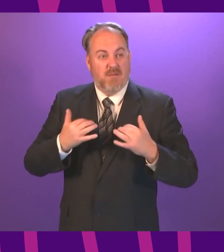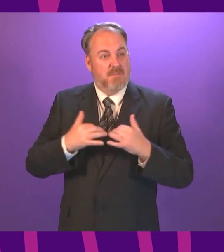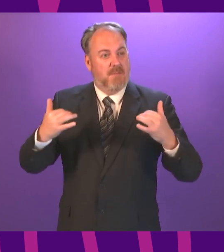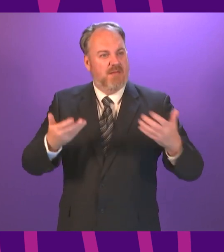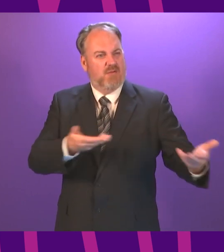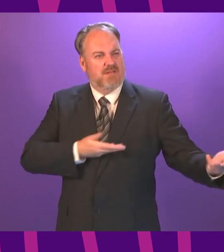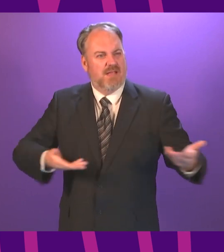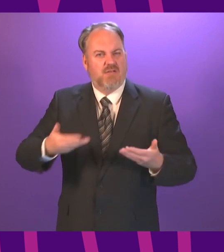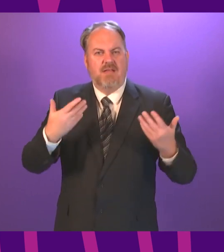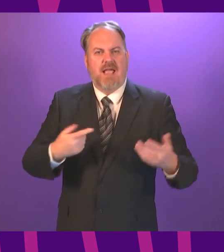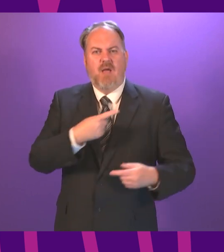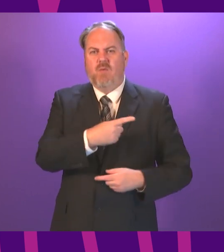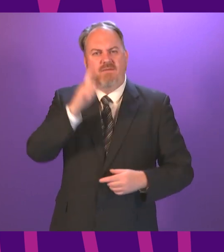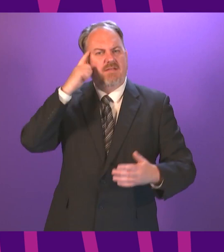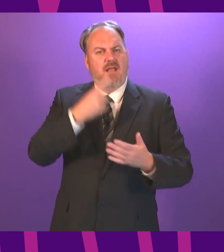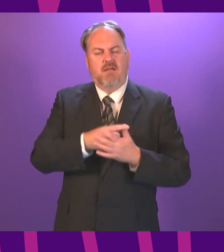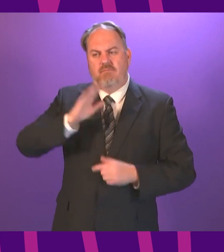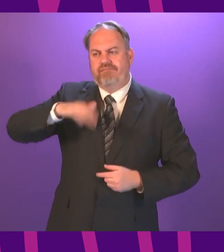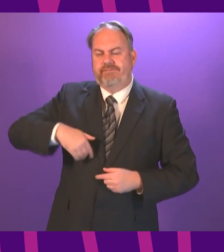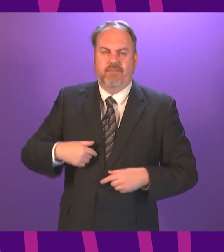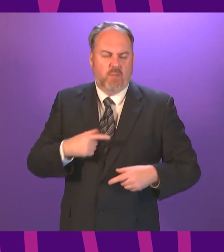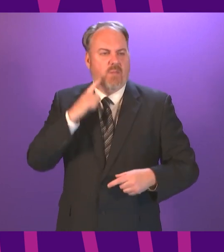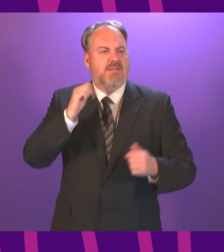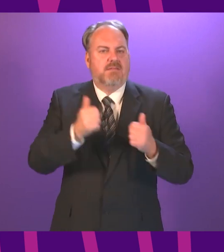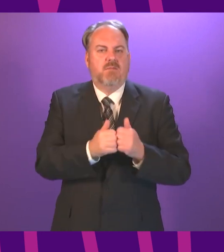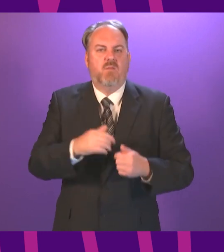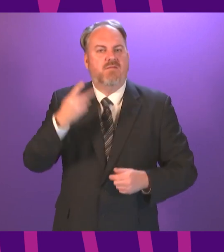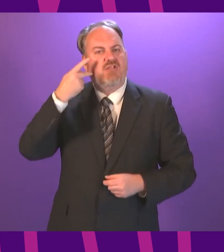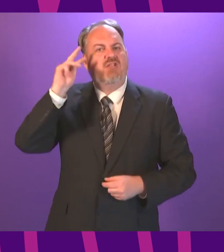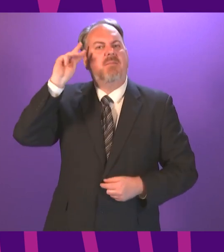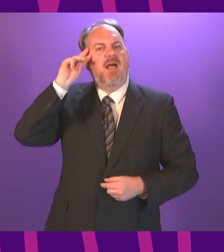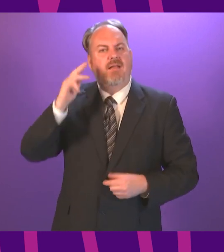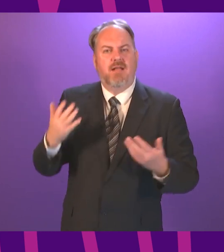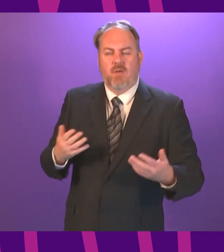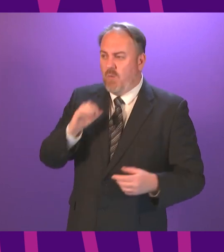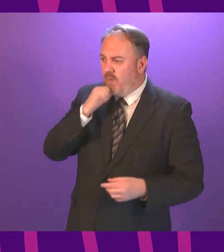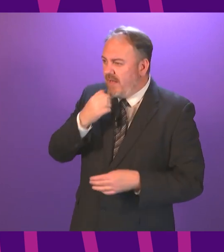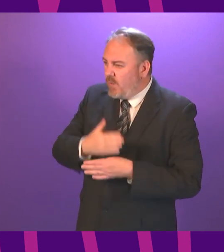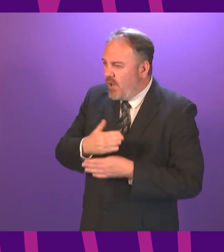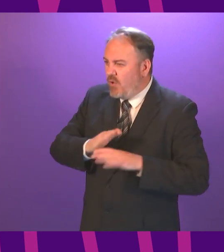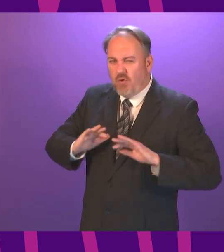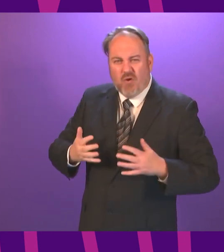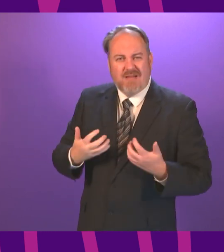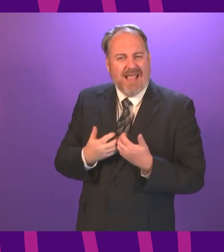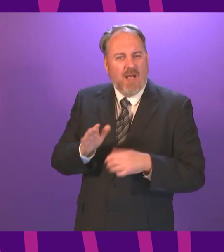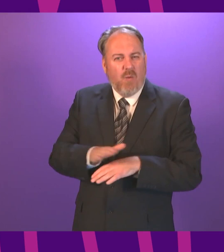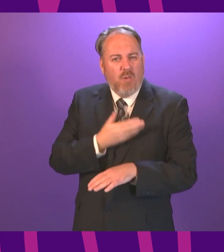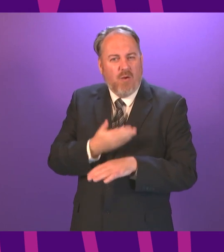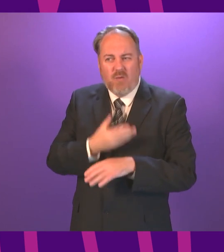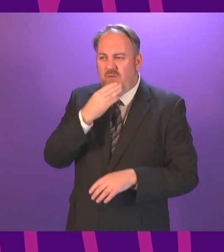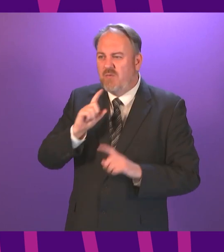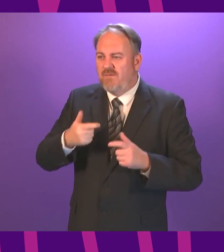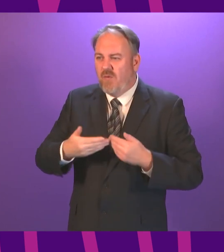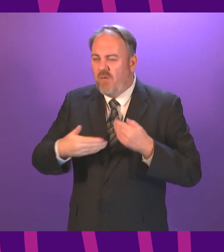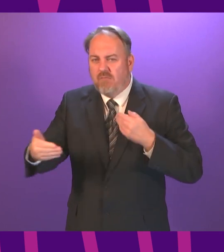the Government is now pressing ahead. There is no clarity on how these will work, whether they will be used and how long they will be used for.